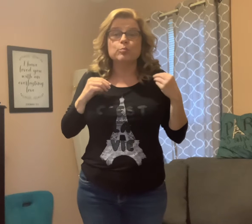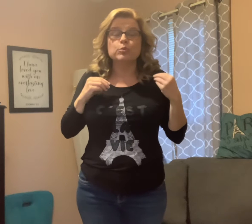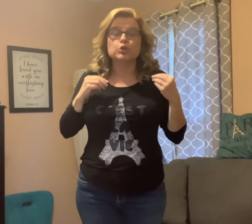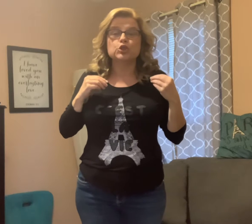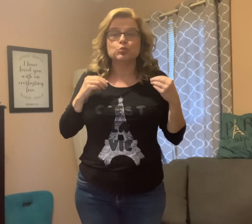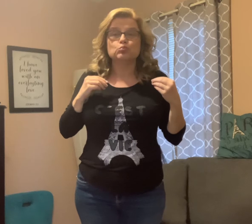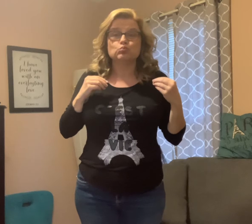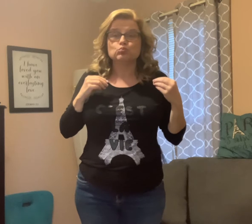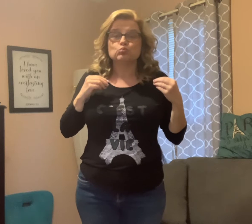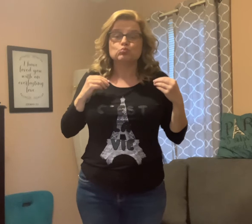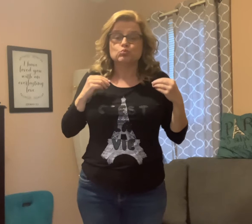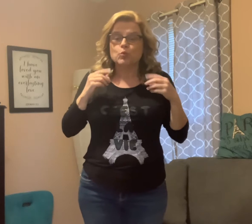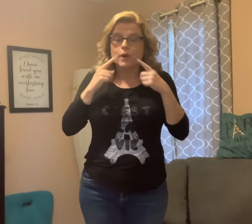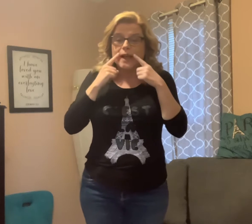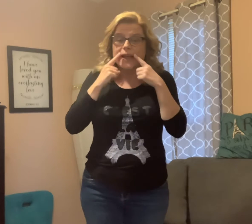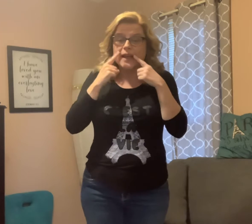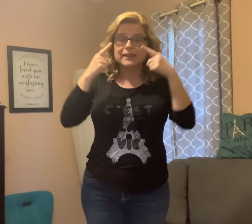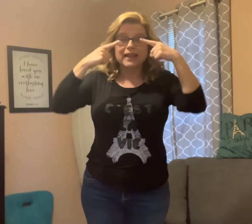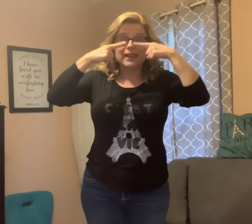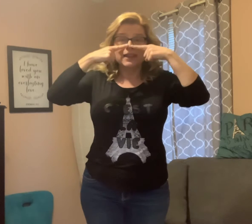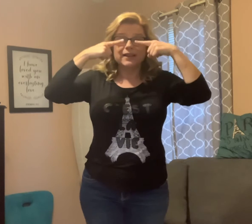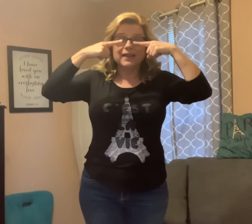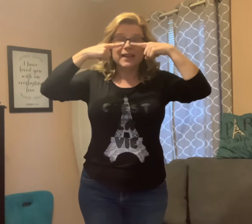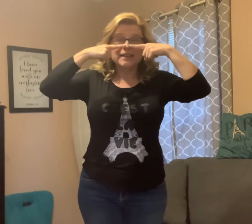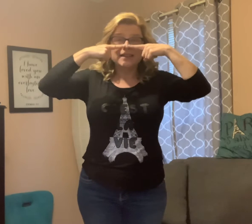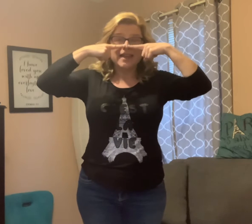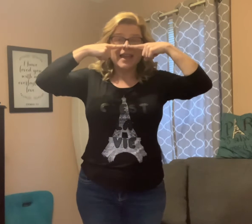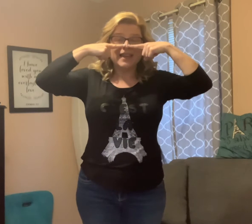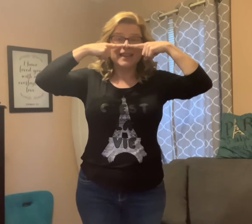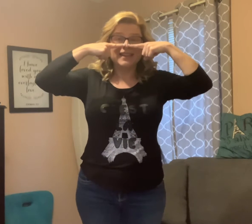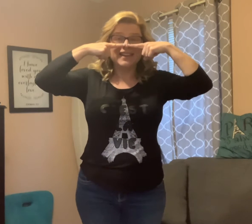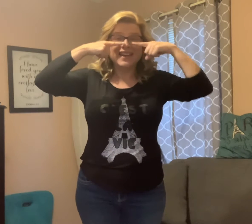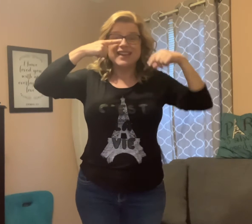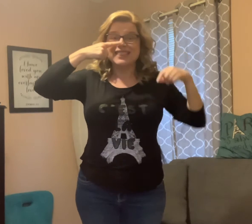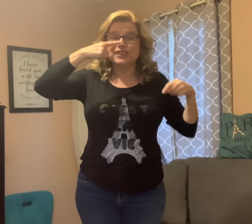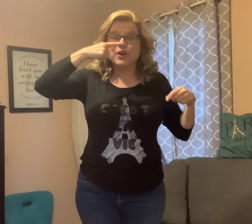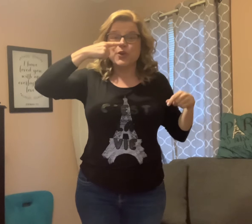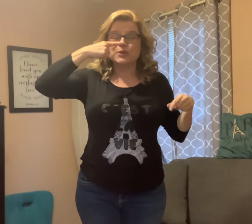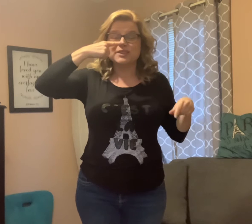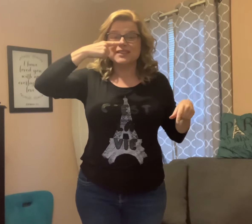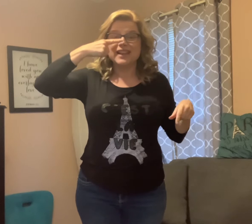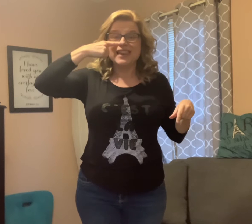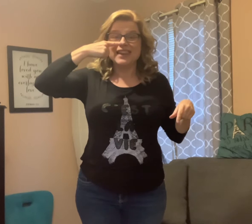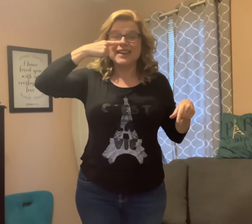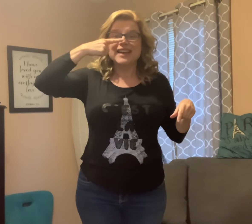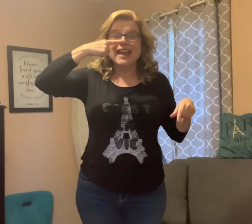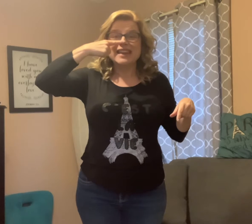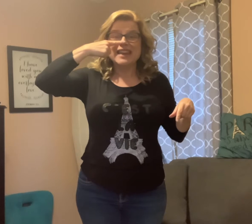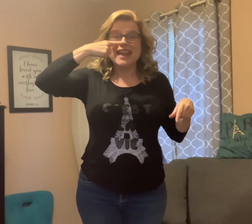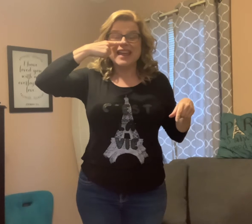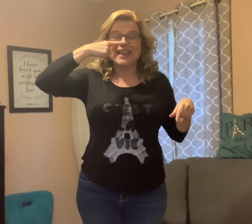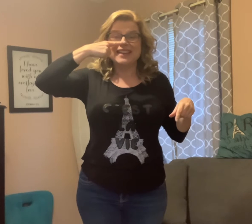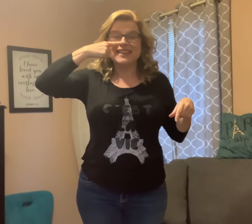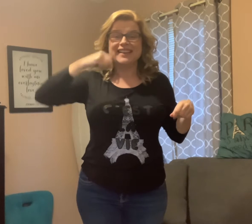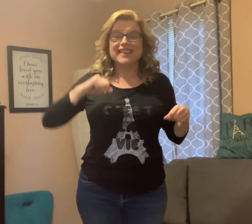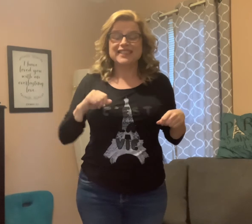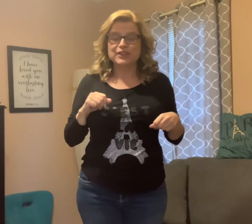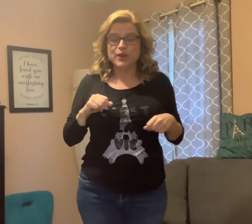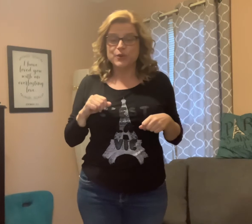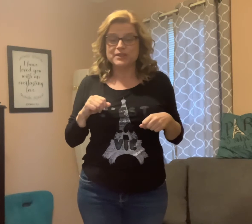bouche. And le nez. The nose. Le nez. The nose.